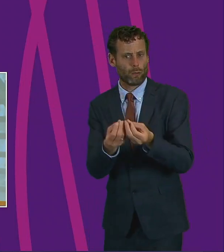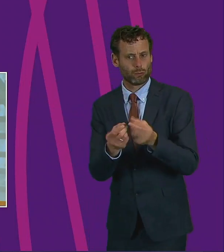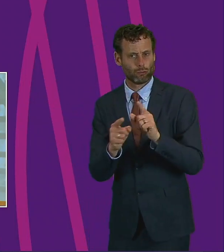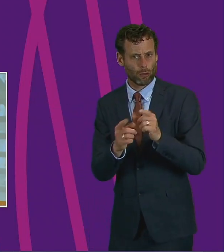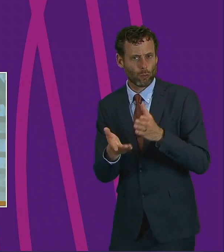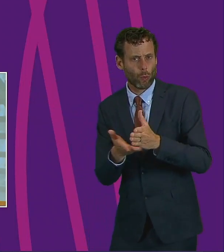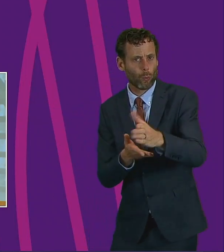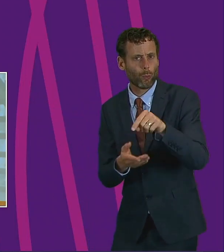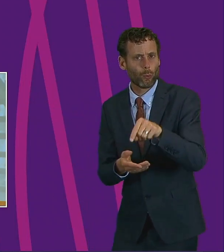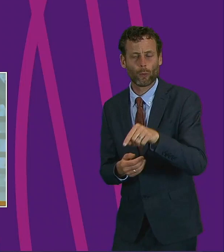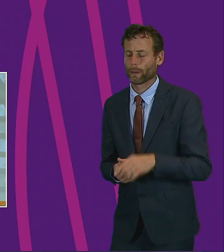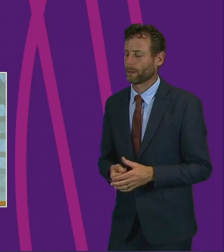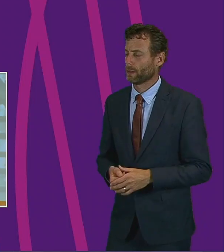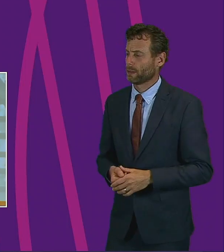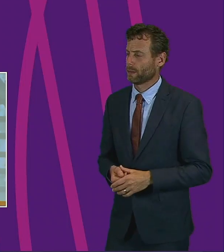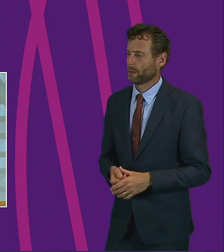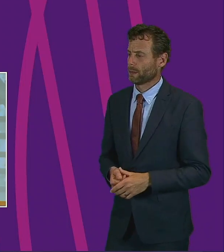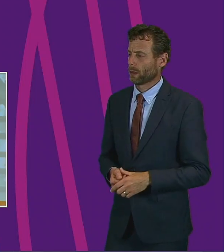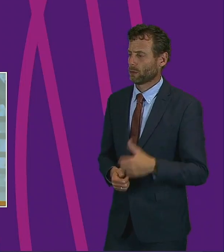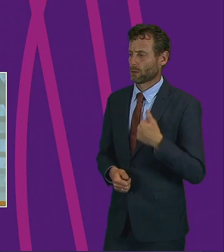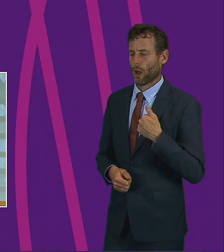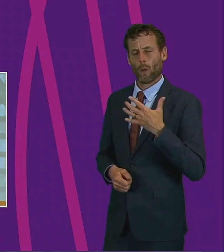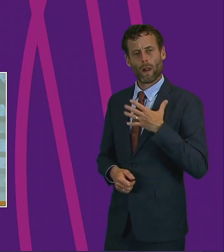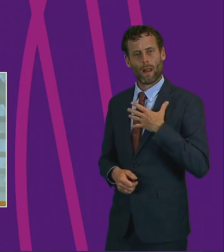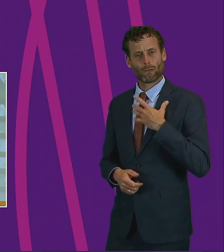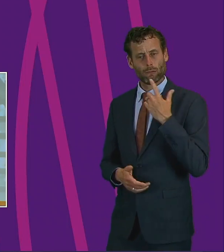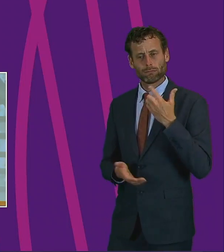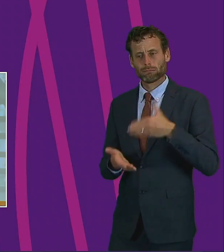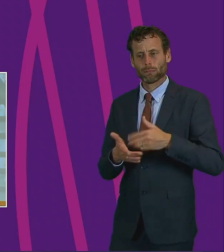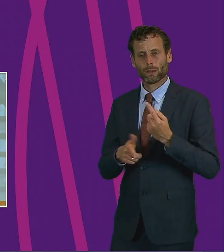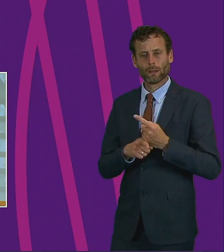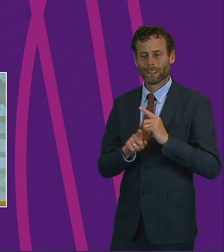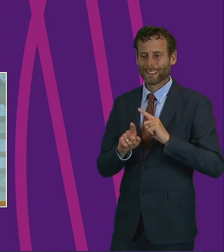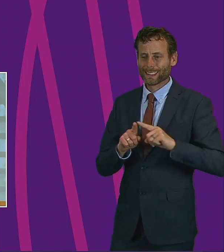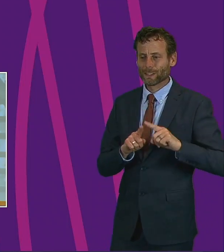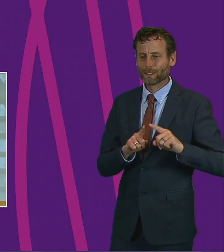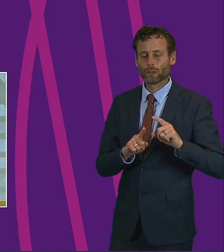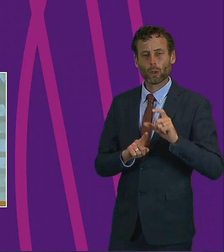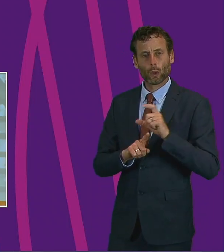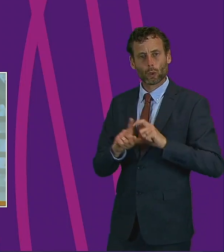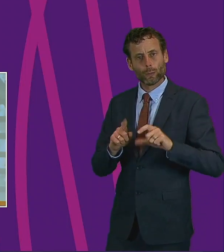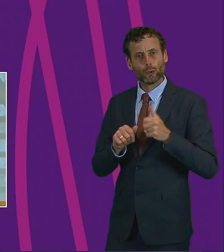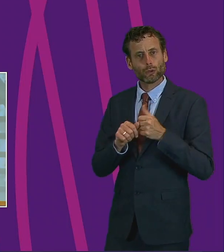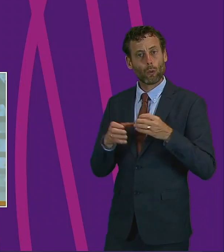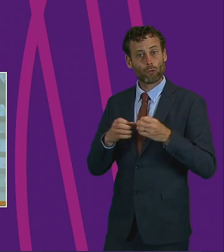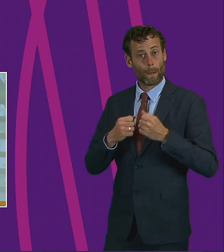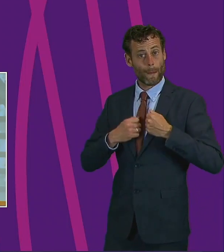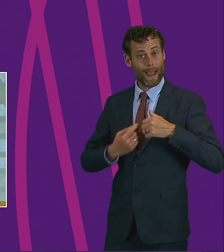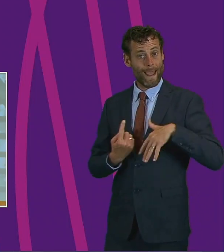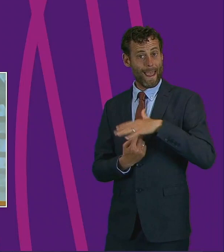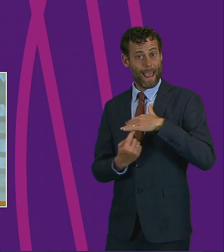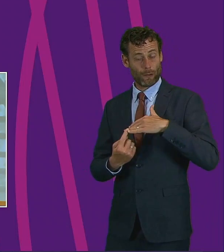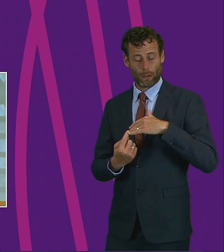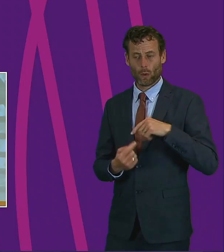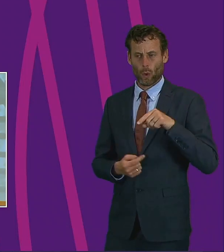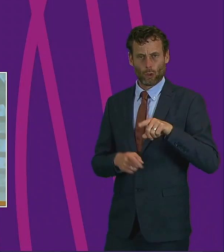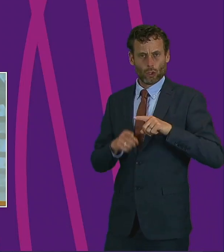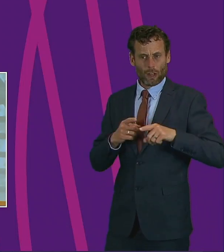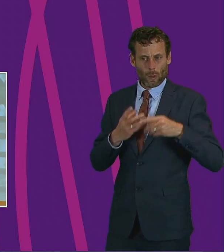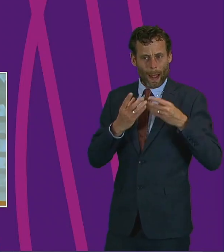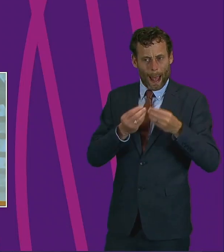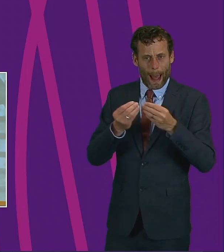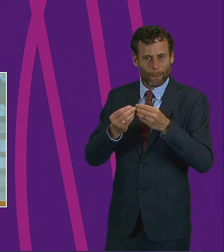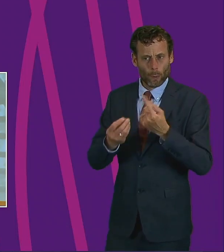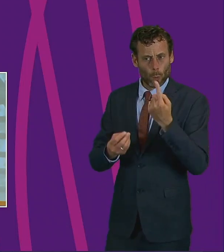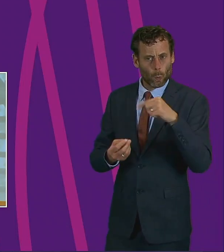I would like to take the opportunity to mention and praise a number of the community support groups in my constituency who are doing all they can to address some of the problems being